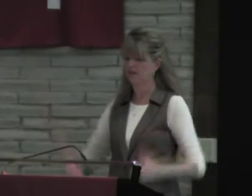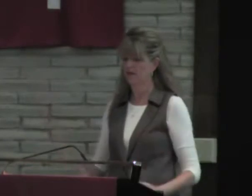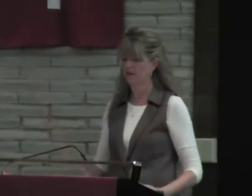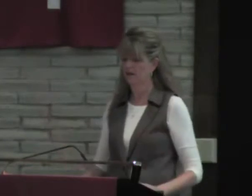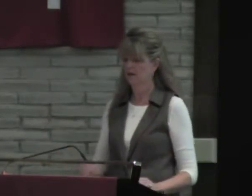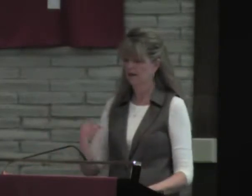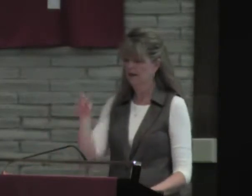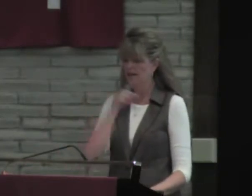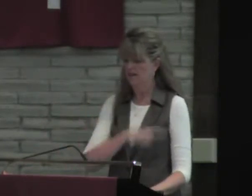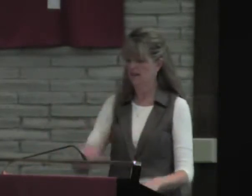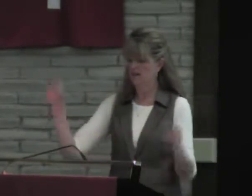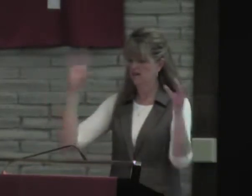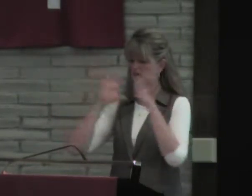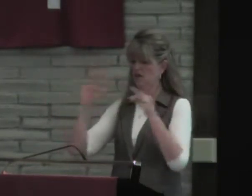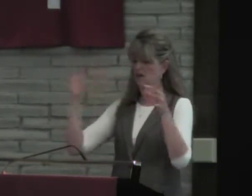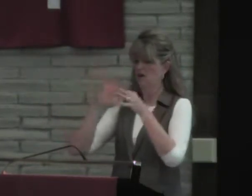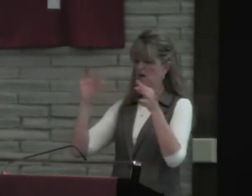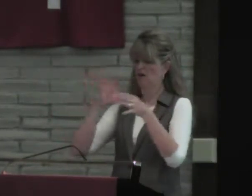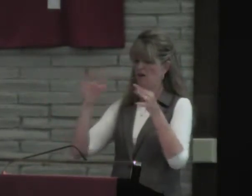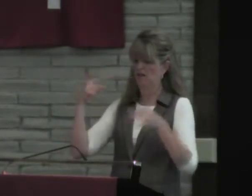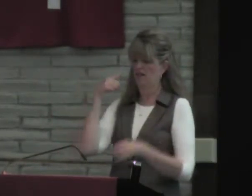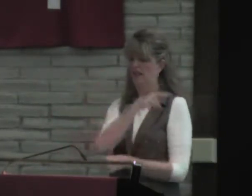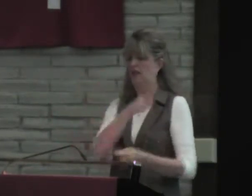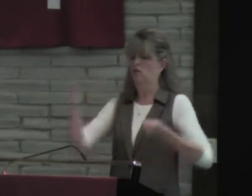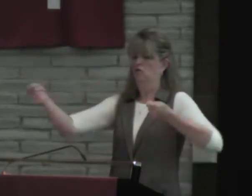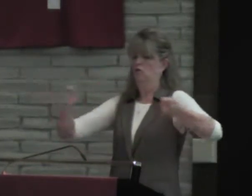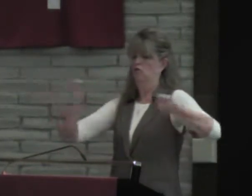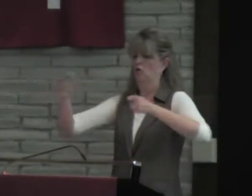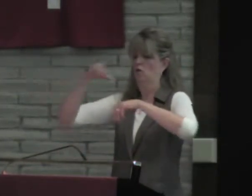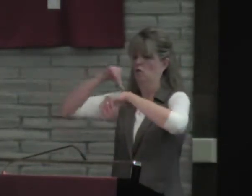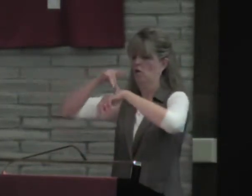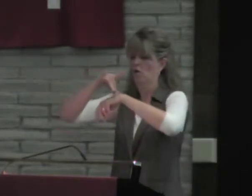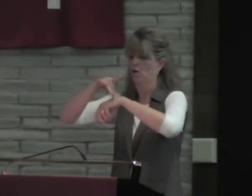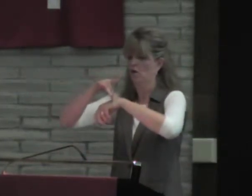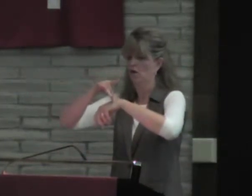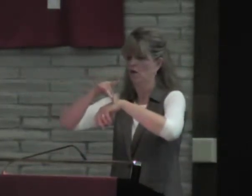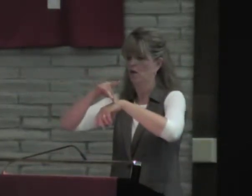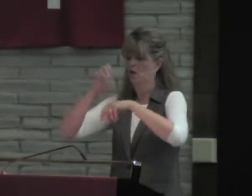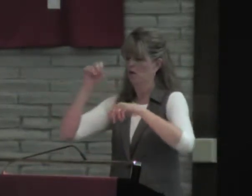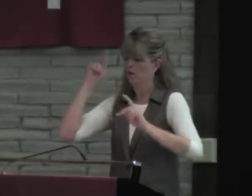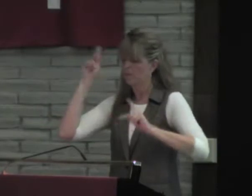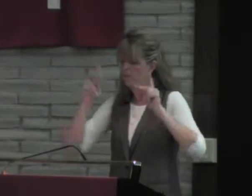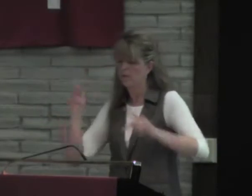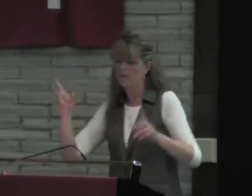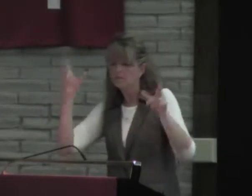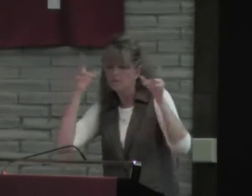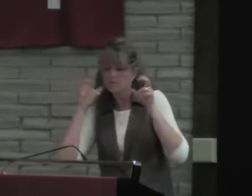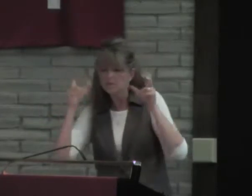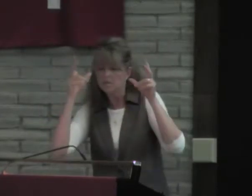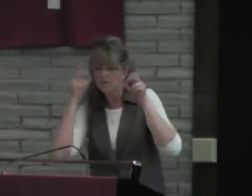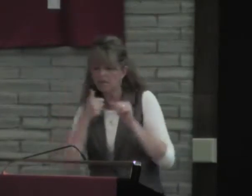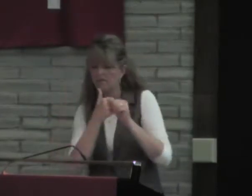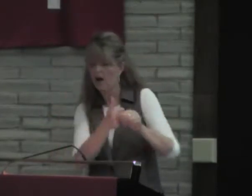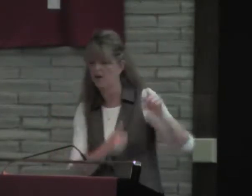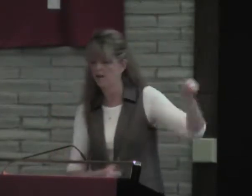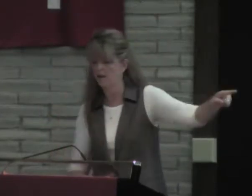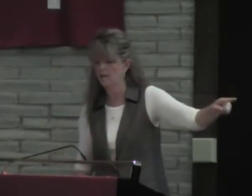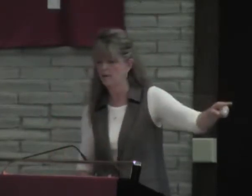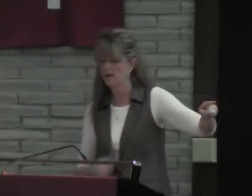Does the most eye know anything? This is what the wicked are like. Always free of care, they go on amassing wealth.